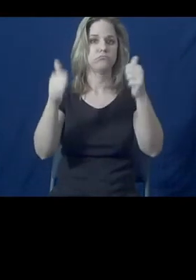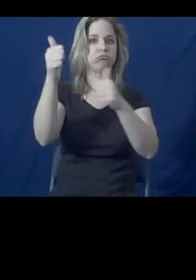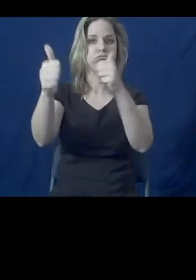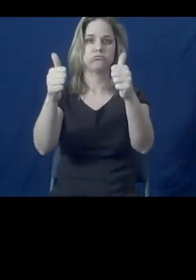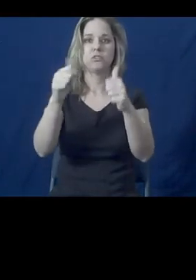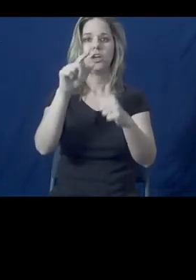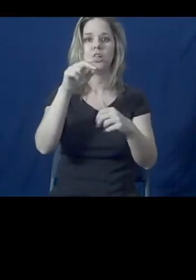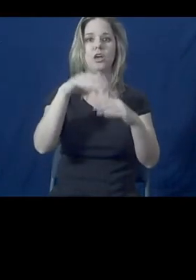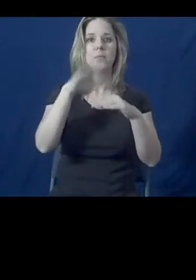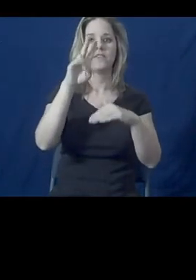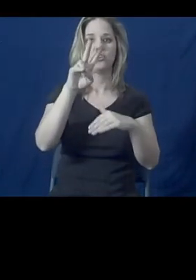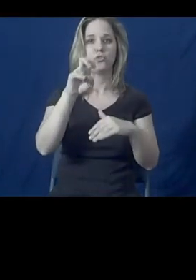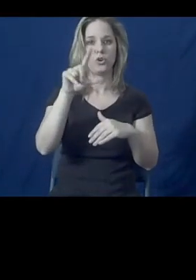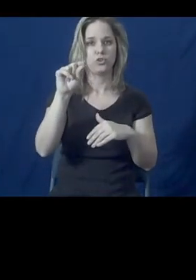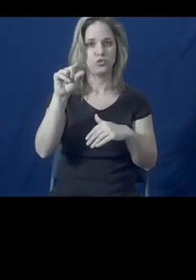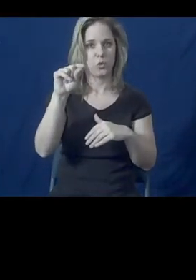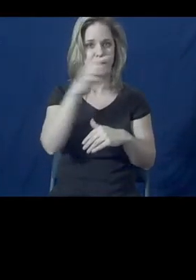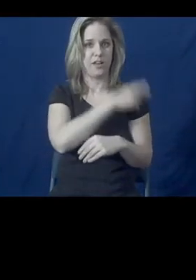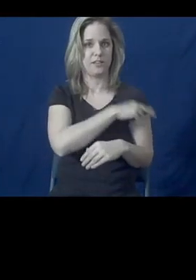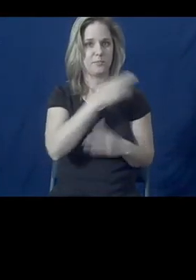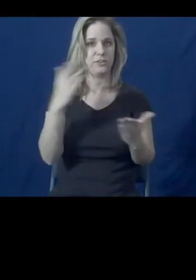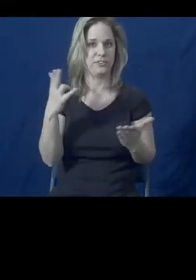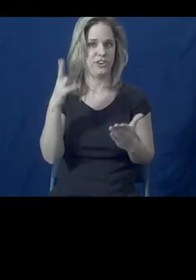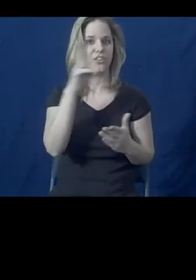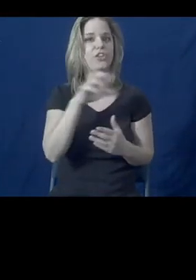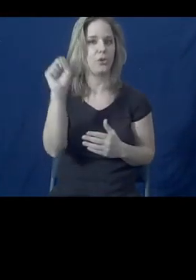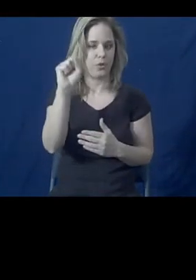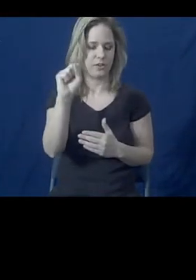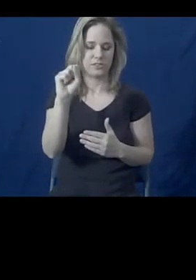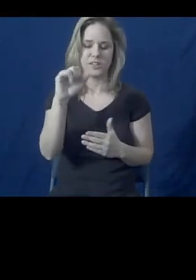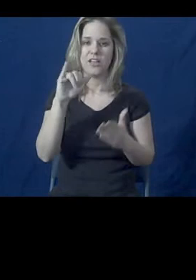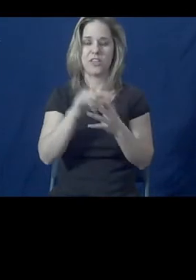health clinics in the United States. So it's a growing movement.